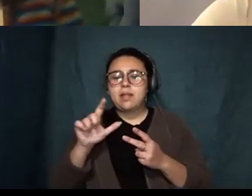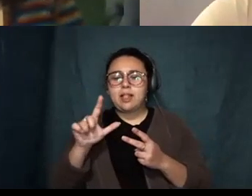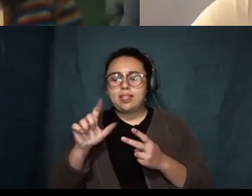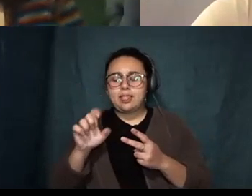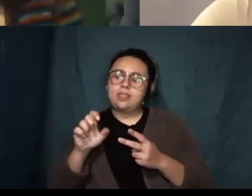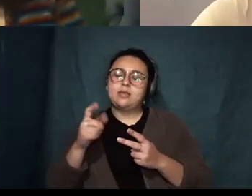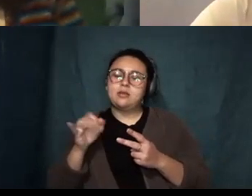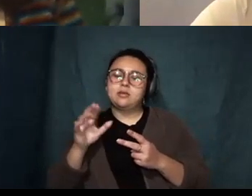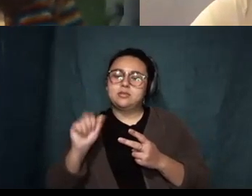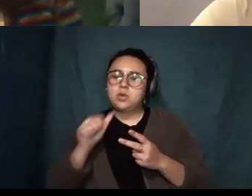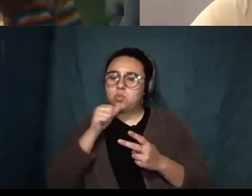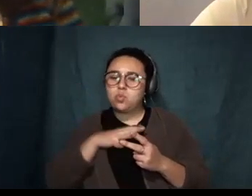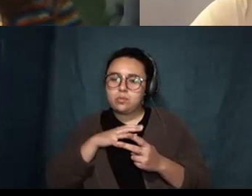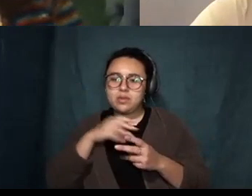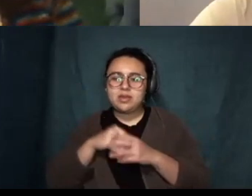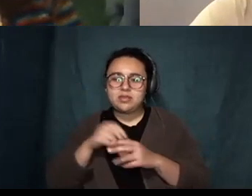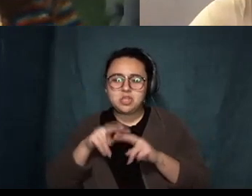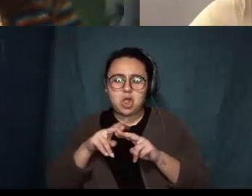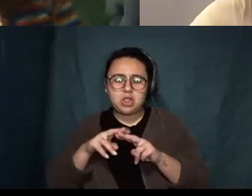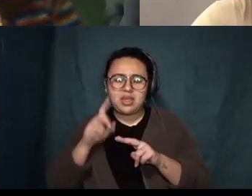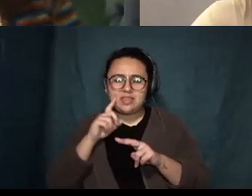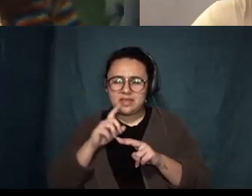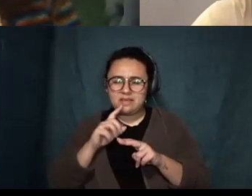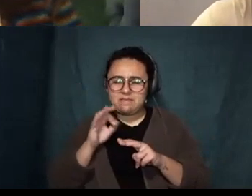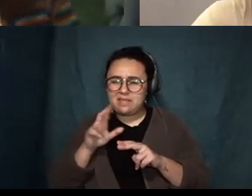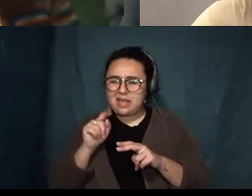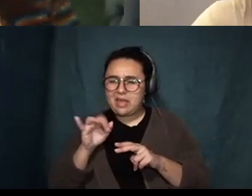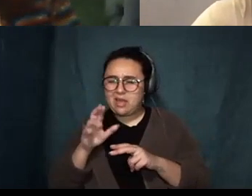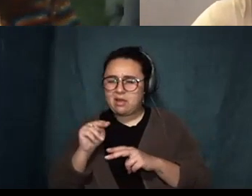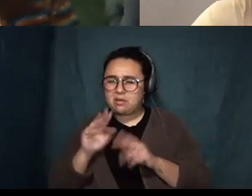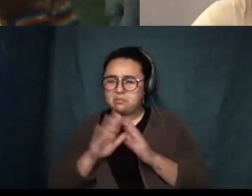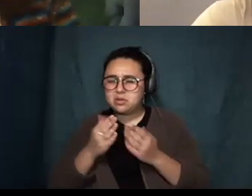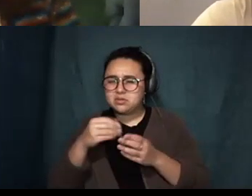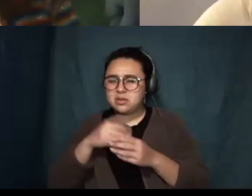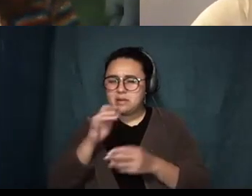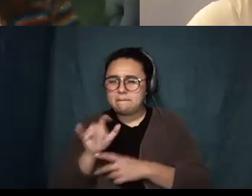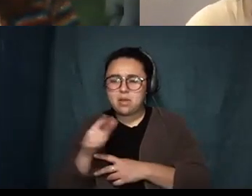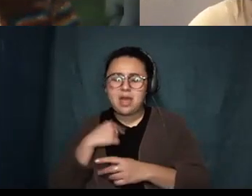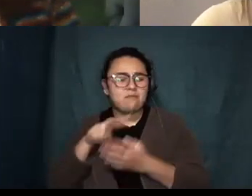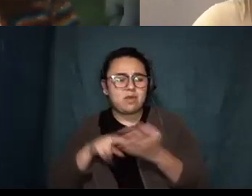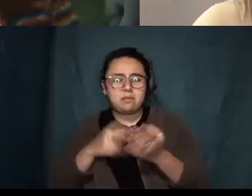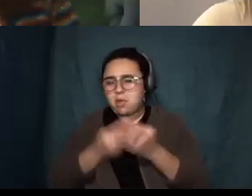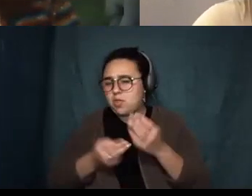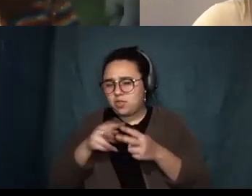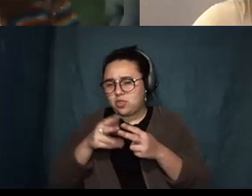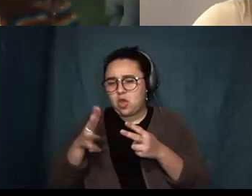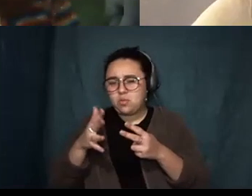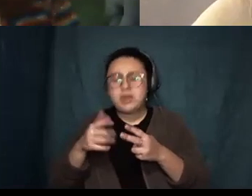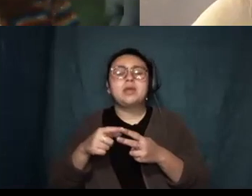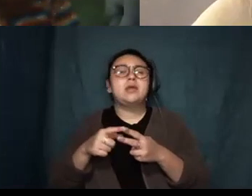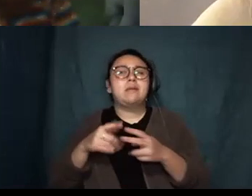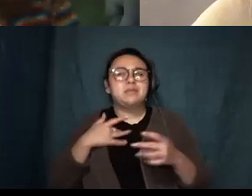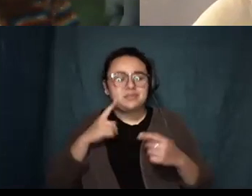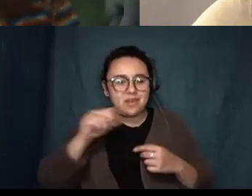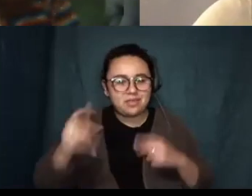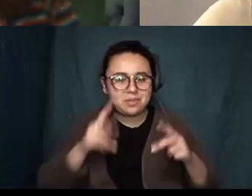out from Flatiron Books in I believe April um I've read both of them already and I'm super excited for other people to read them I